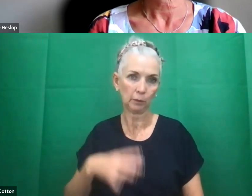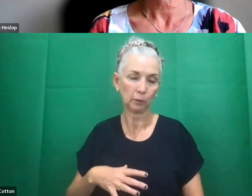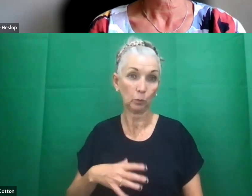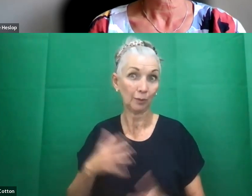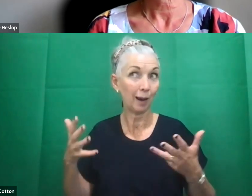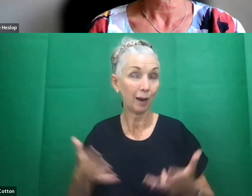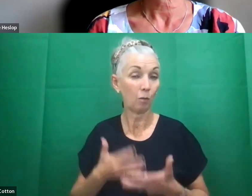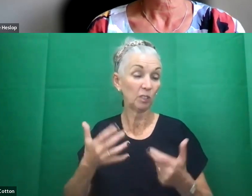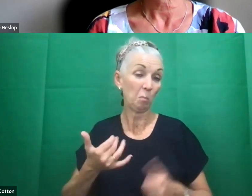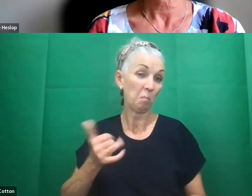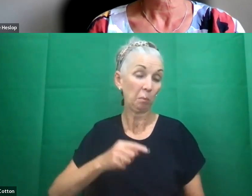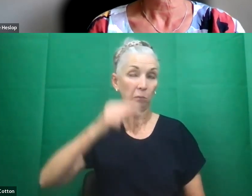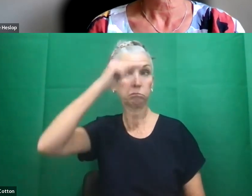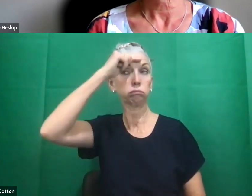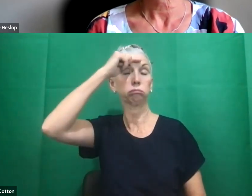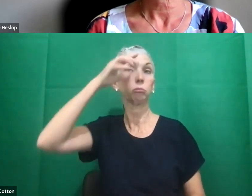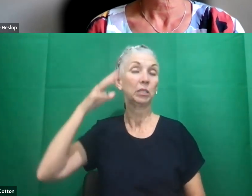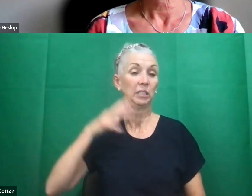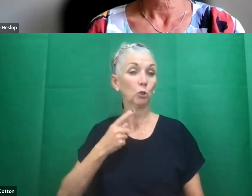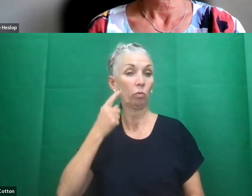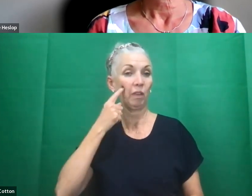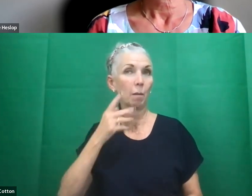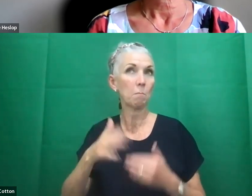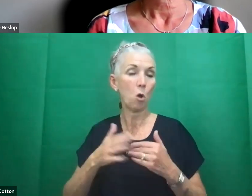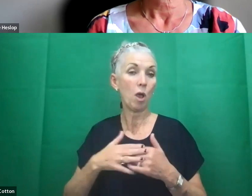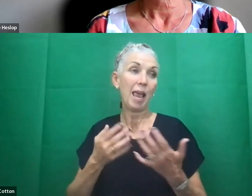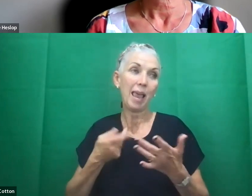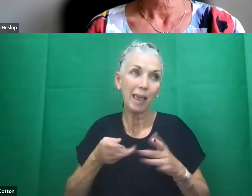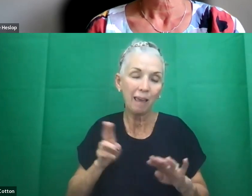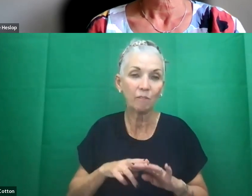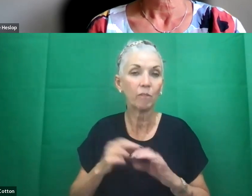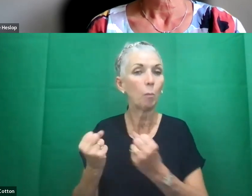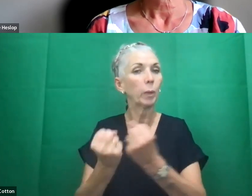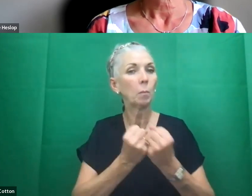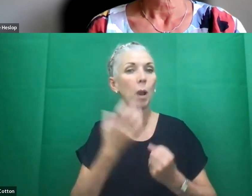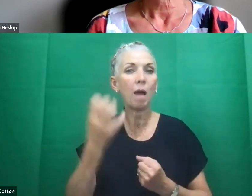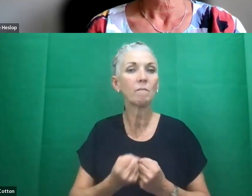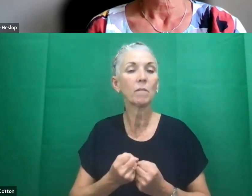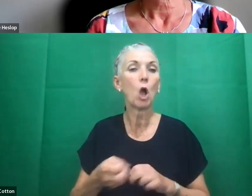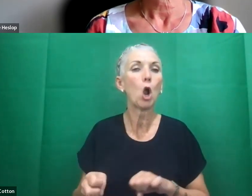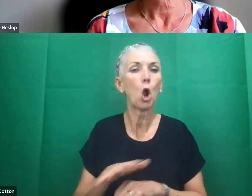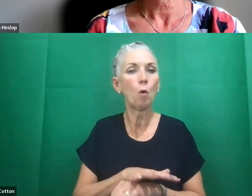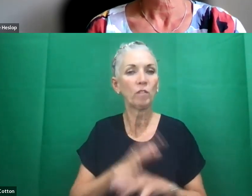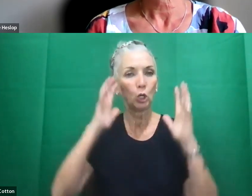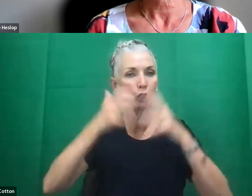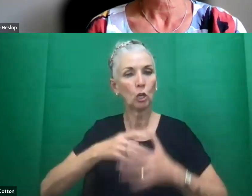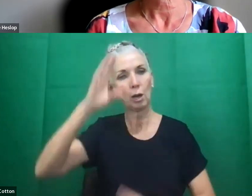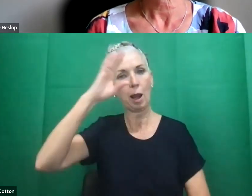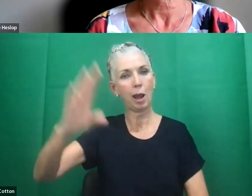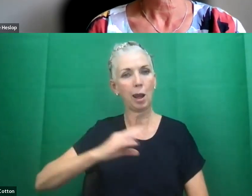a lesson for us to rephrase it in this way, that if people have COVID concerns, they can they can let us know. And then, for example, if someone is